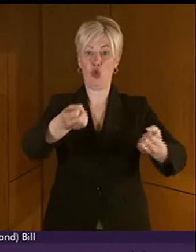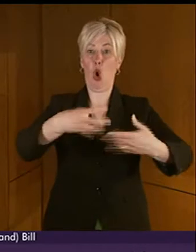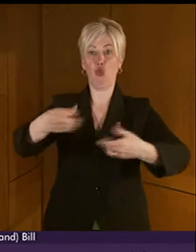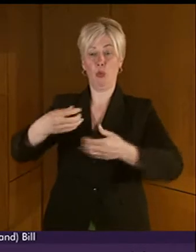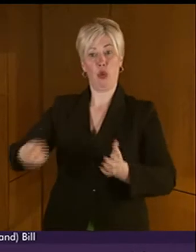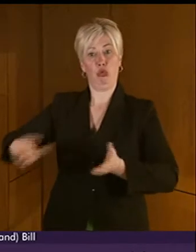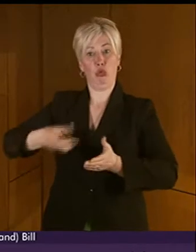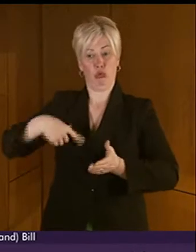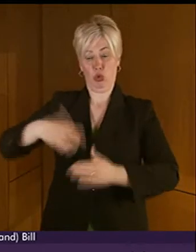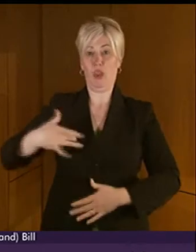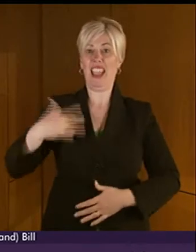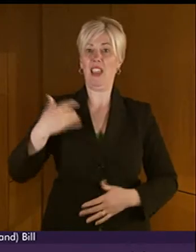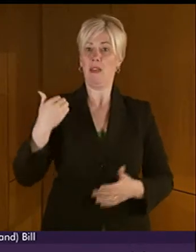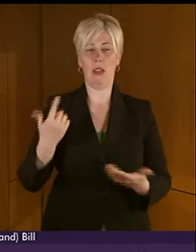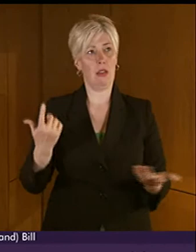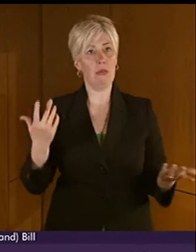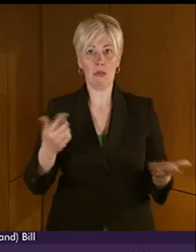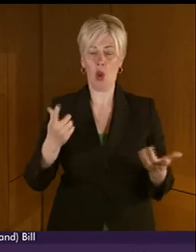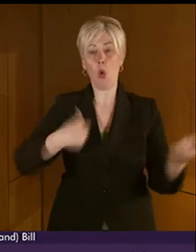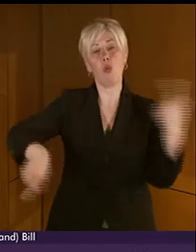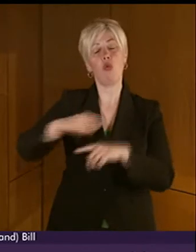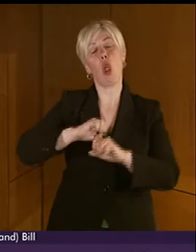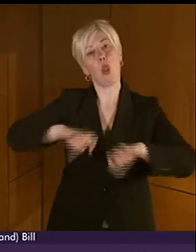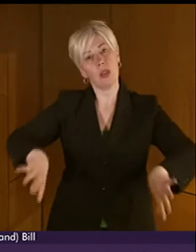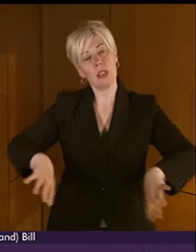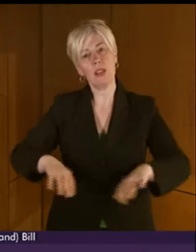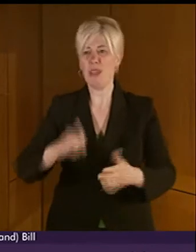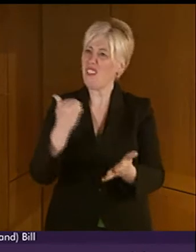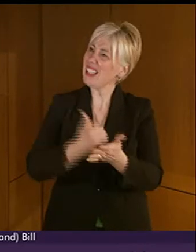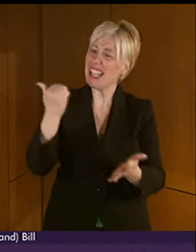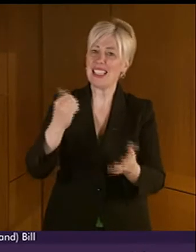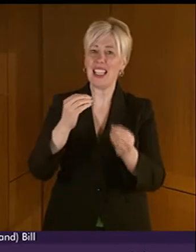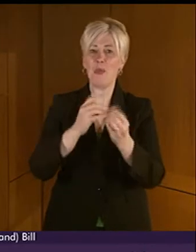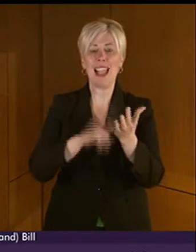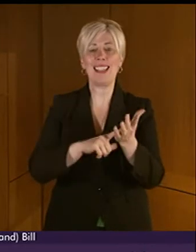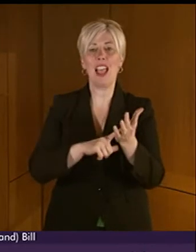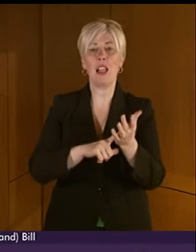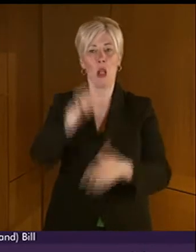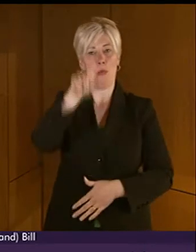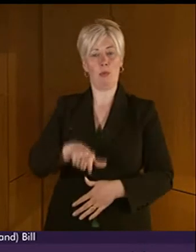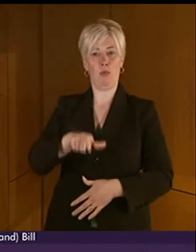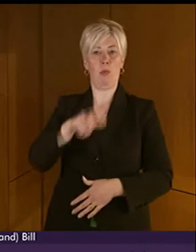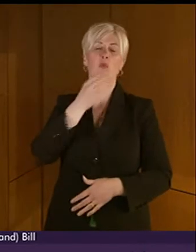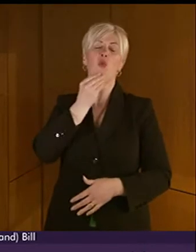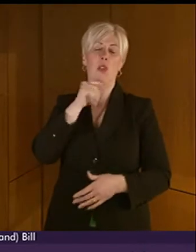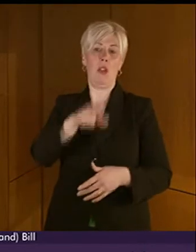wouldn't it be fantastic if a BSL user could access healthcare or housing advice, whether they could